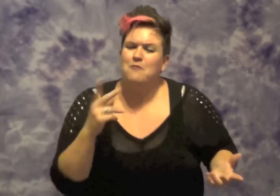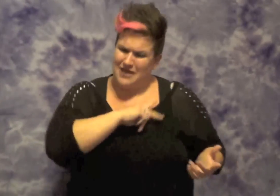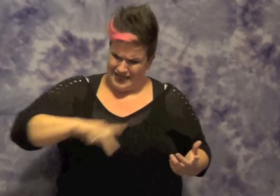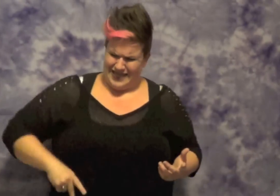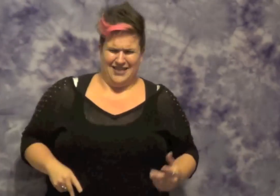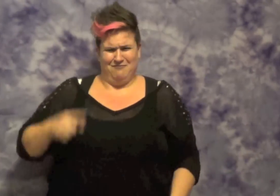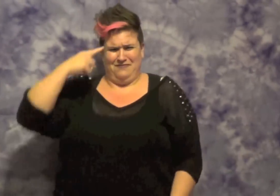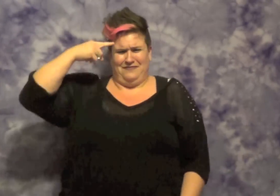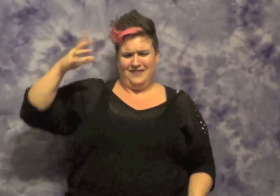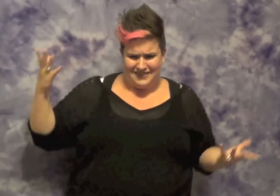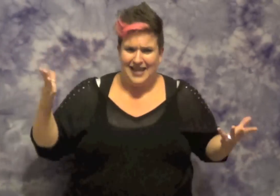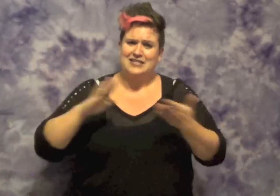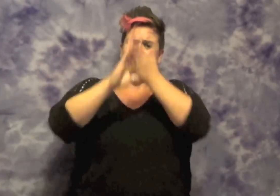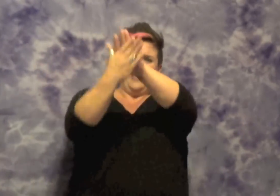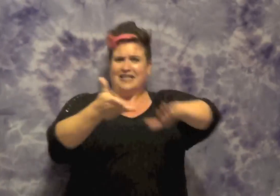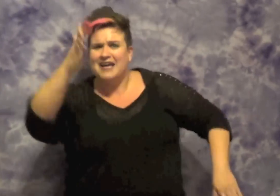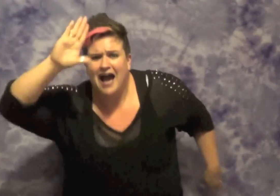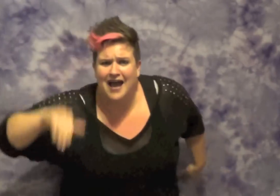Why be a king. When you can be a god.